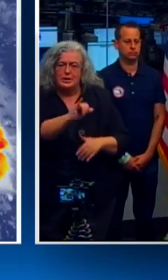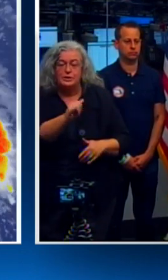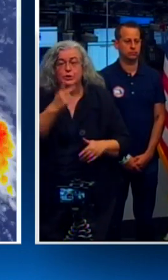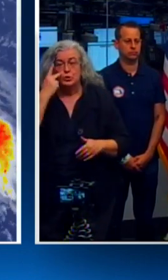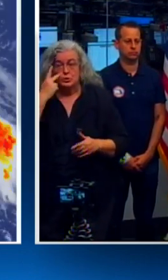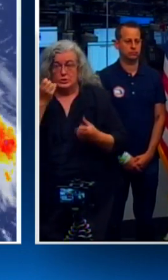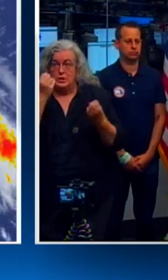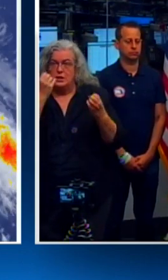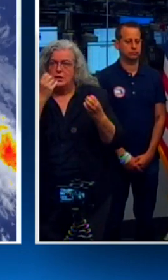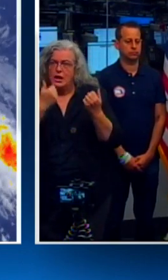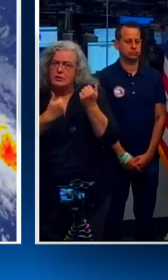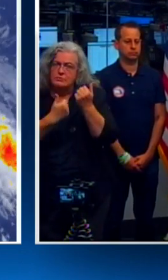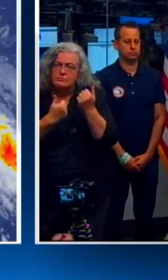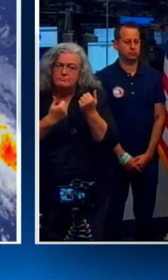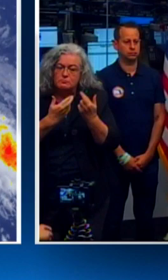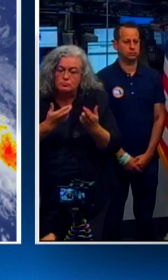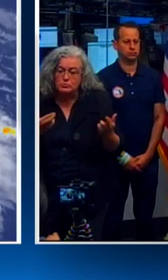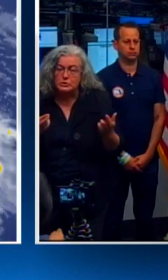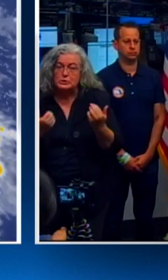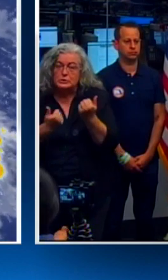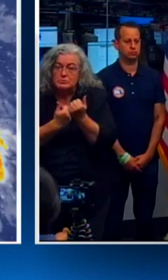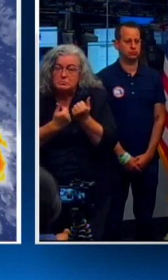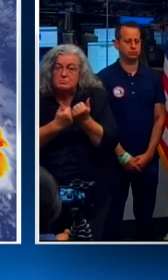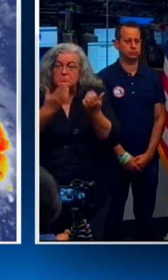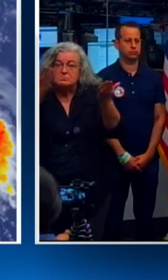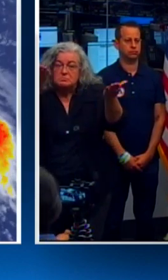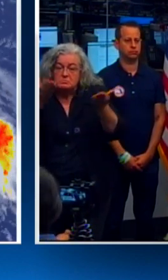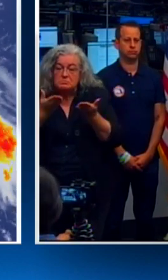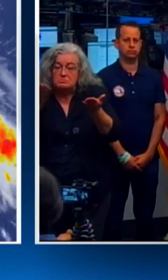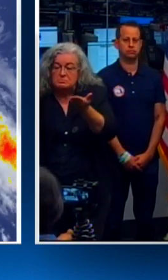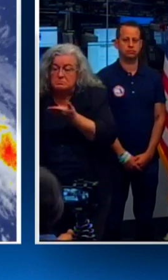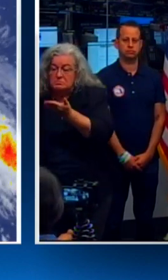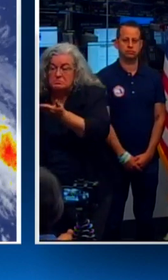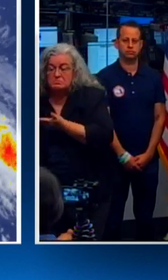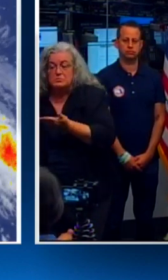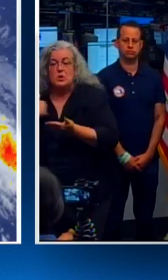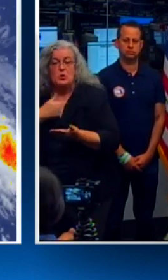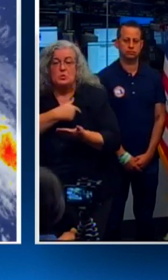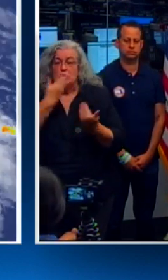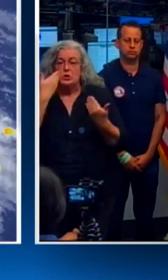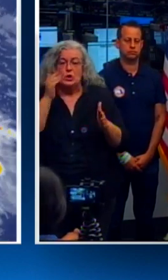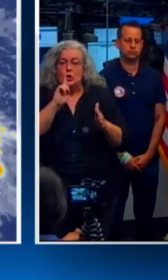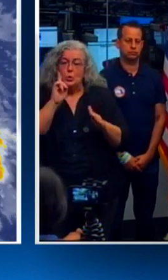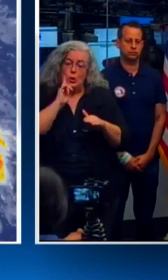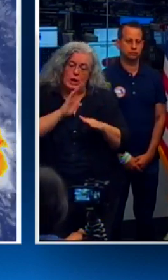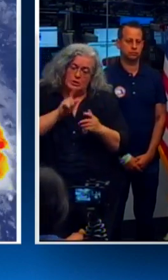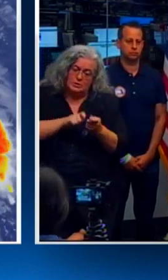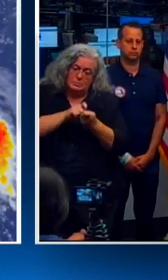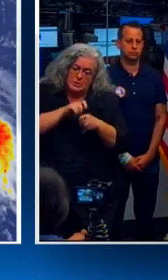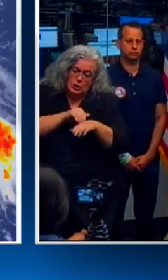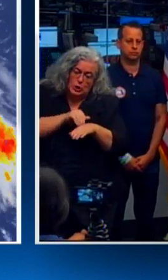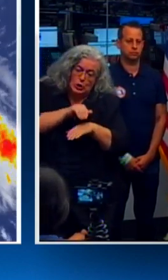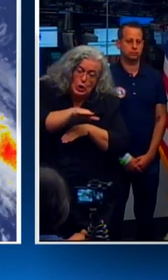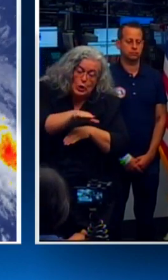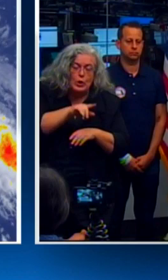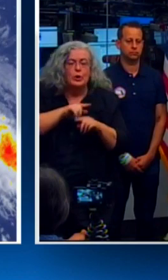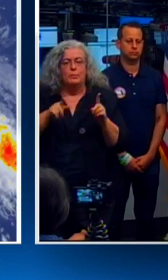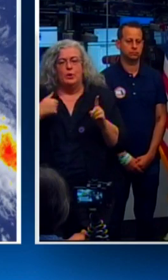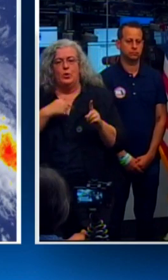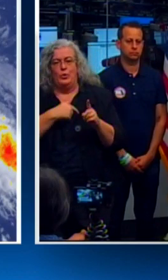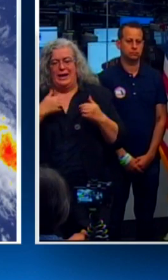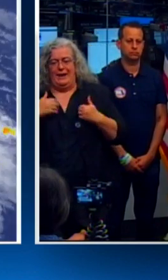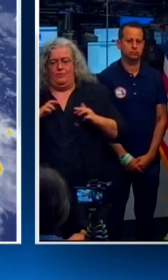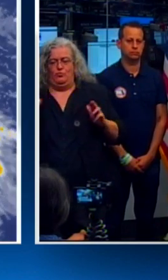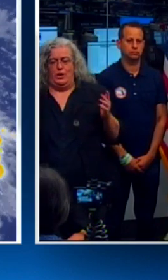right now. Not necessarily for sure where those are going to need to ultimately be deployed, but there's going to be a capacity to do that. And